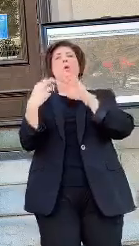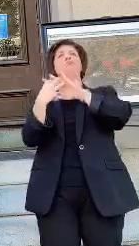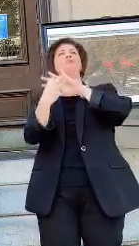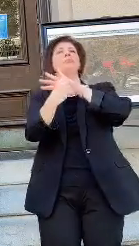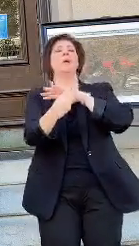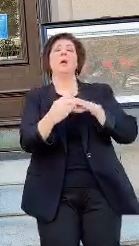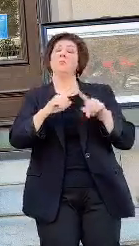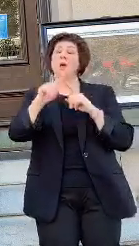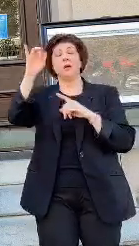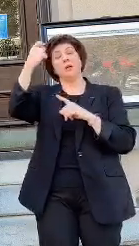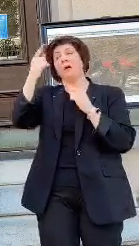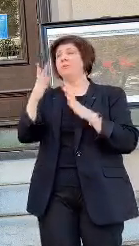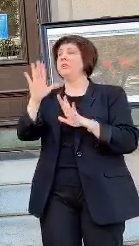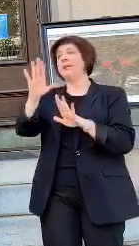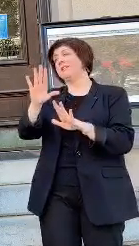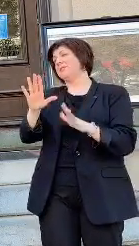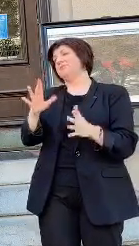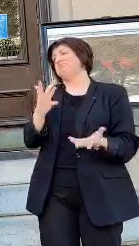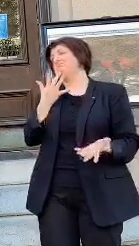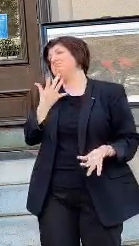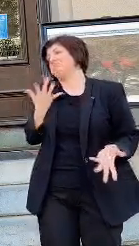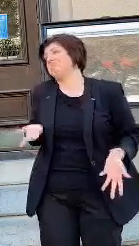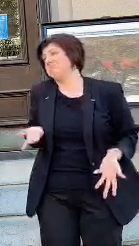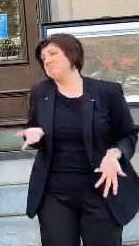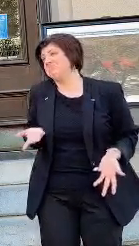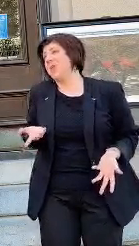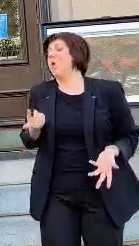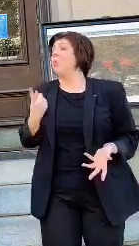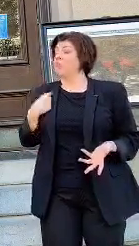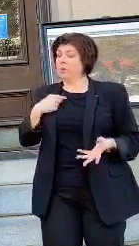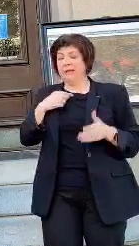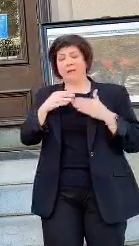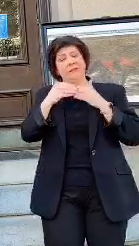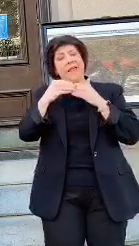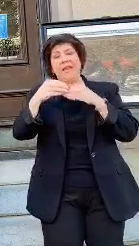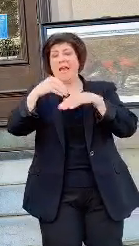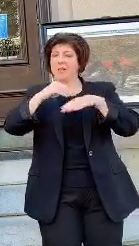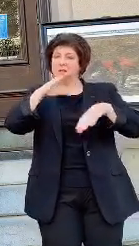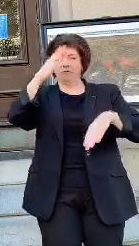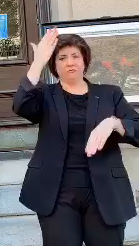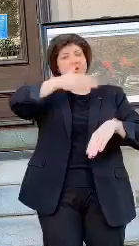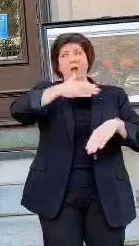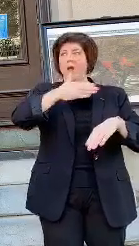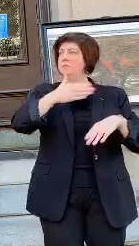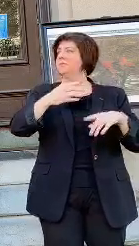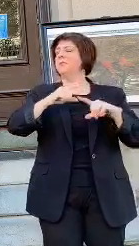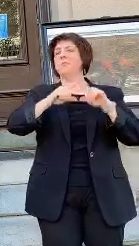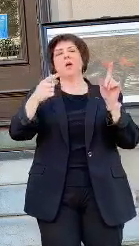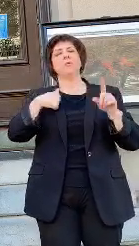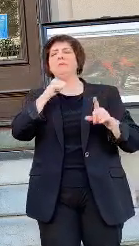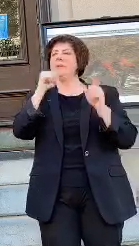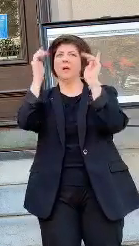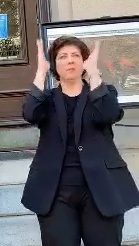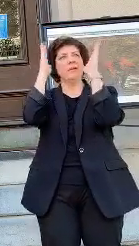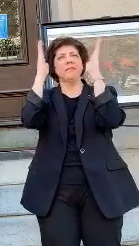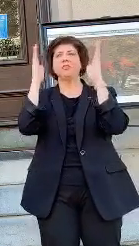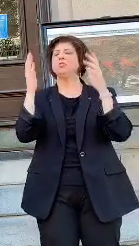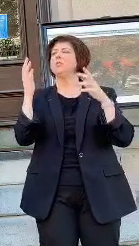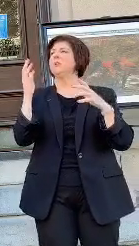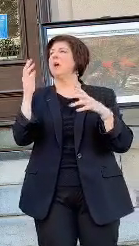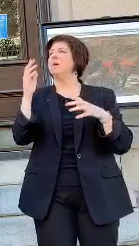It's the governor's prerogative. We have led from the front on this issue. We have not paid attention to